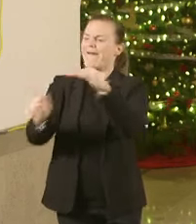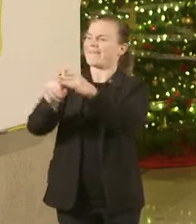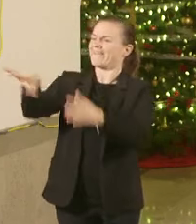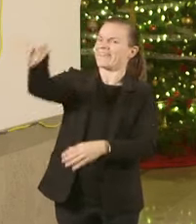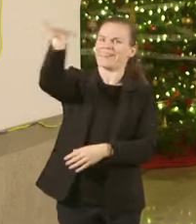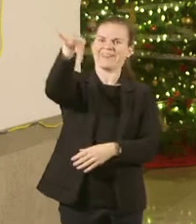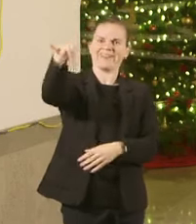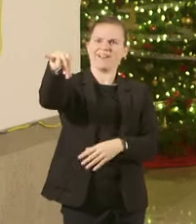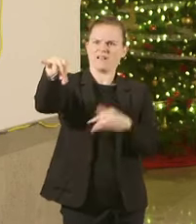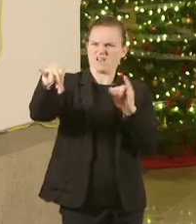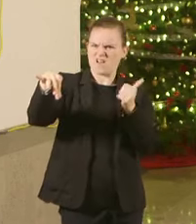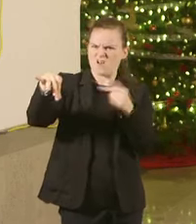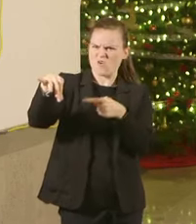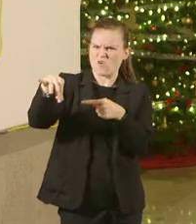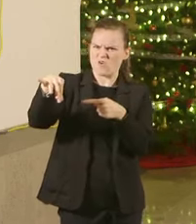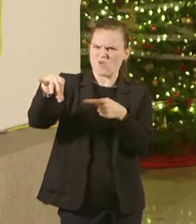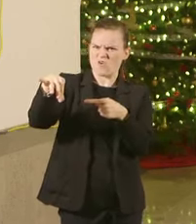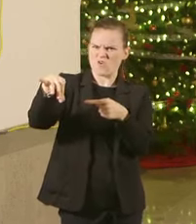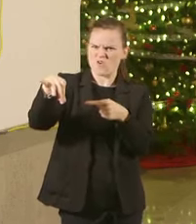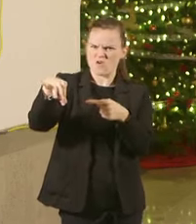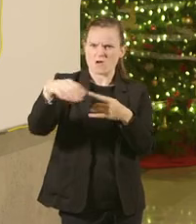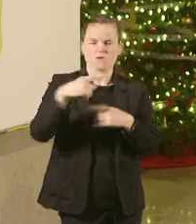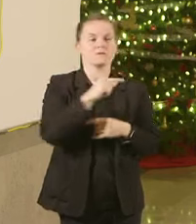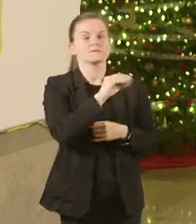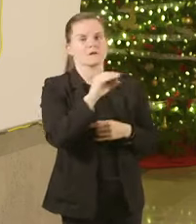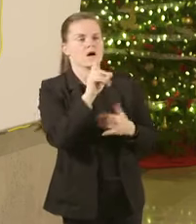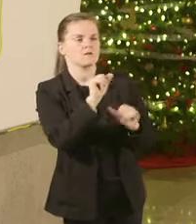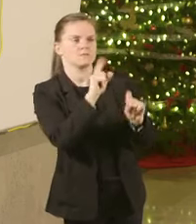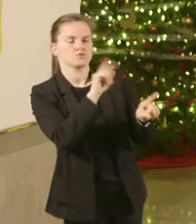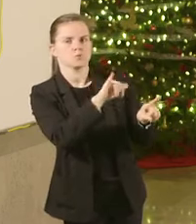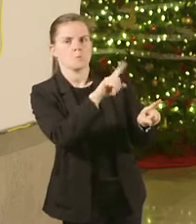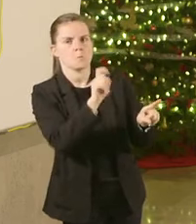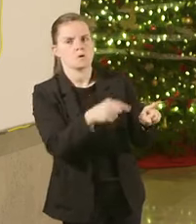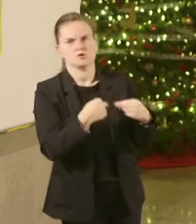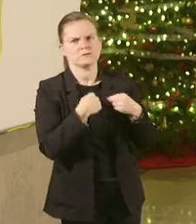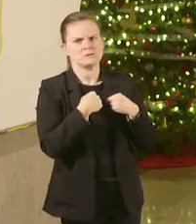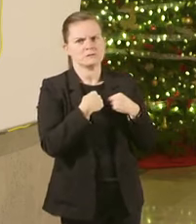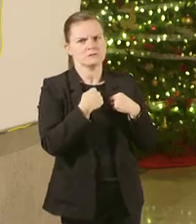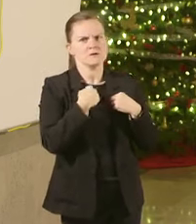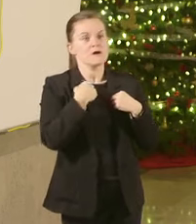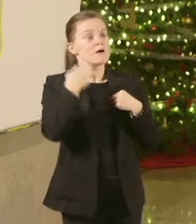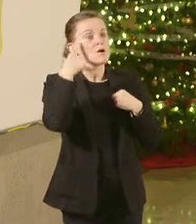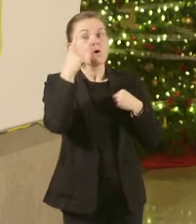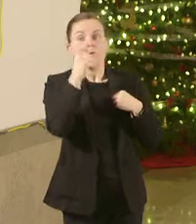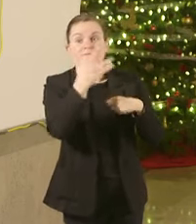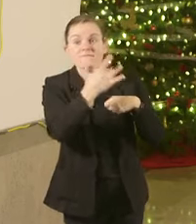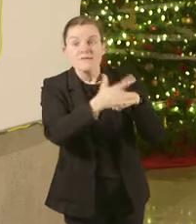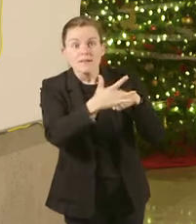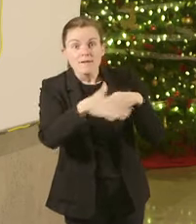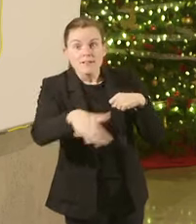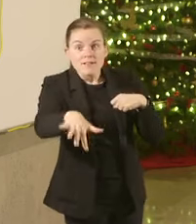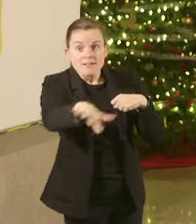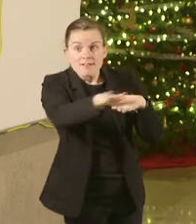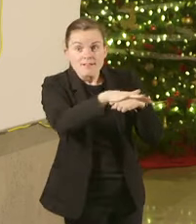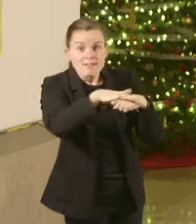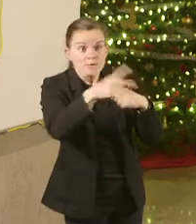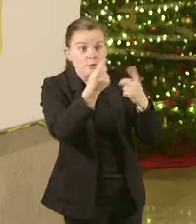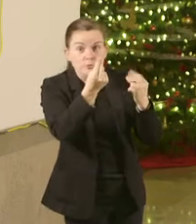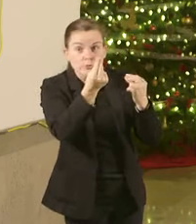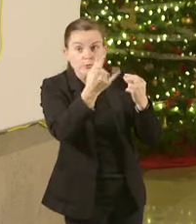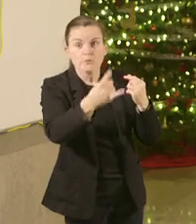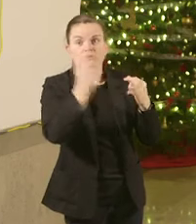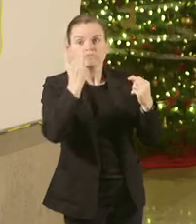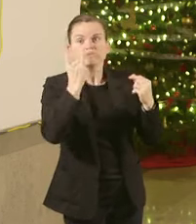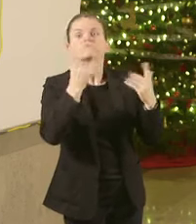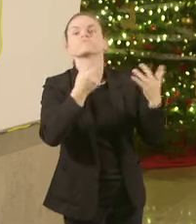We'll talk about the financing the Todd maybe could answer that if he wants to answer I think it's a matter of who's available out there and how quickly are they available? And do they have the